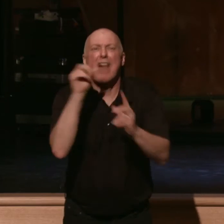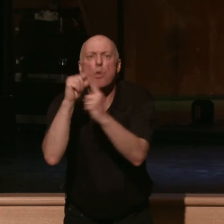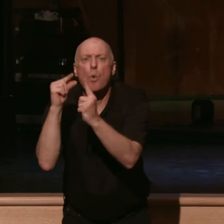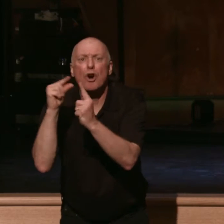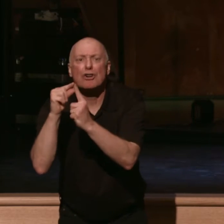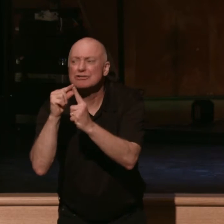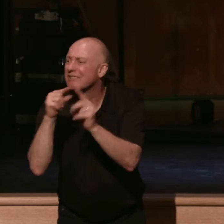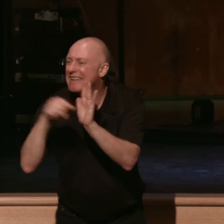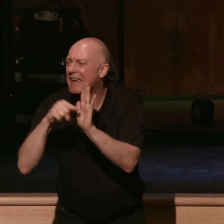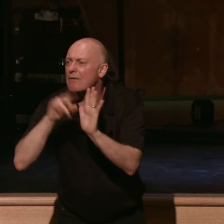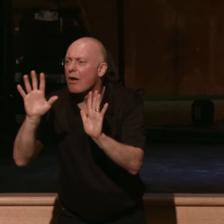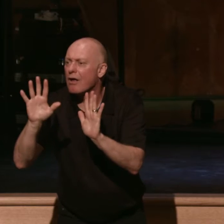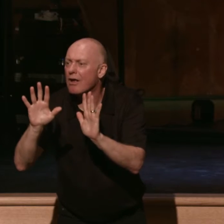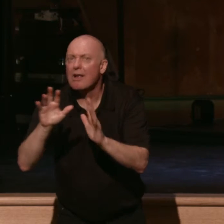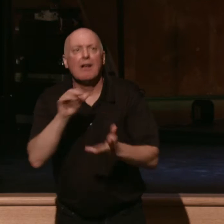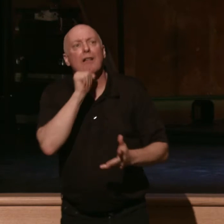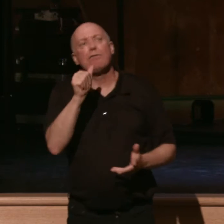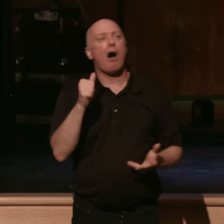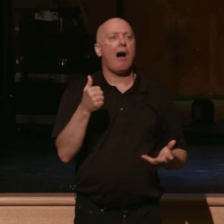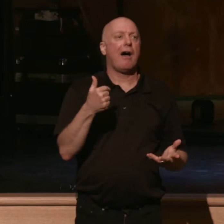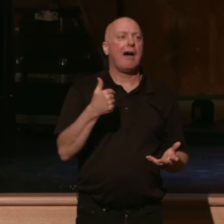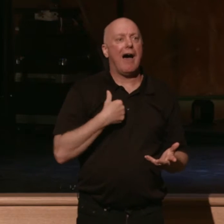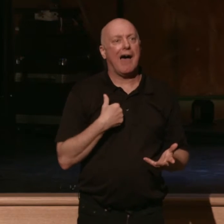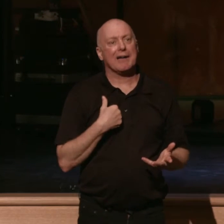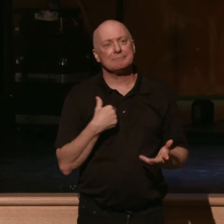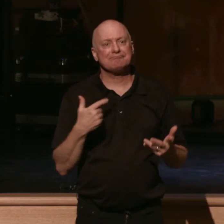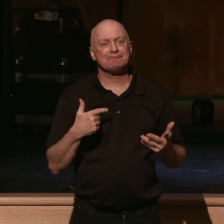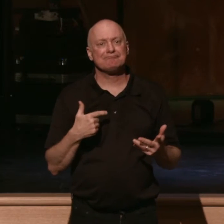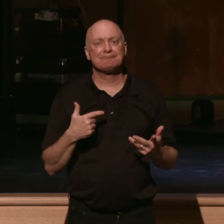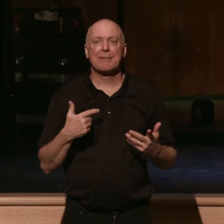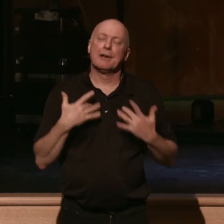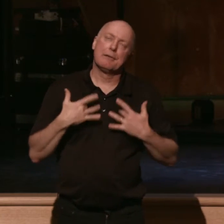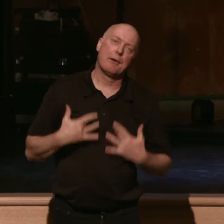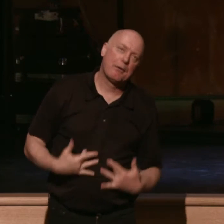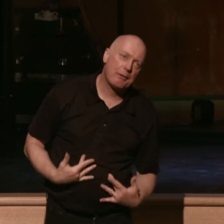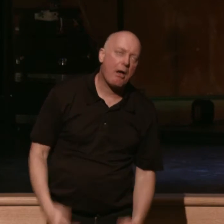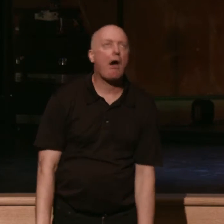negative. It's not that I'm some downer guy at a party. Oh, blah, blah, blah.